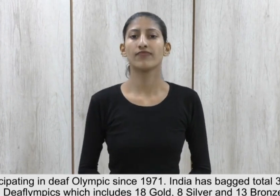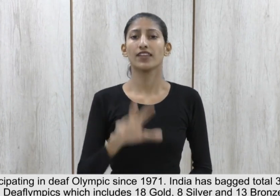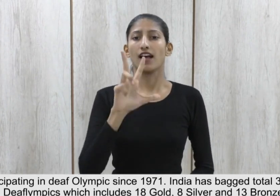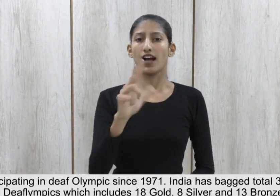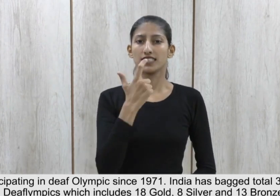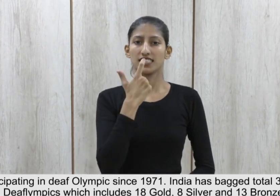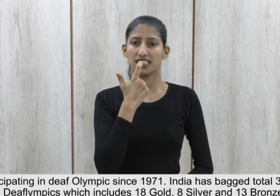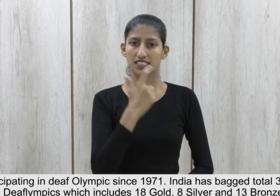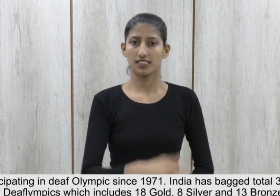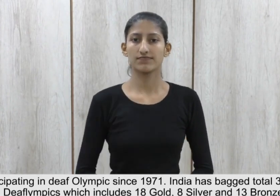13 bronze